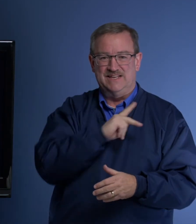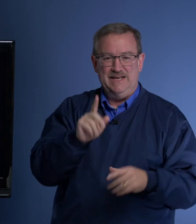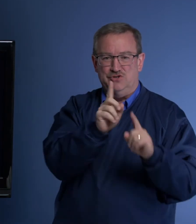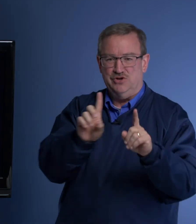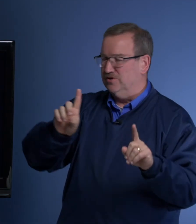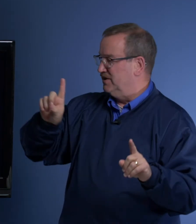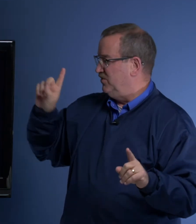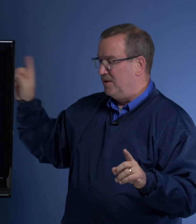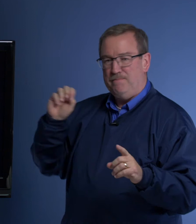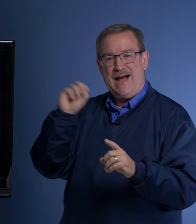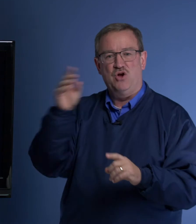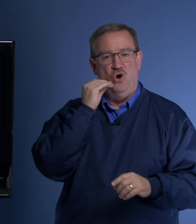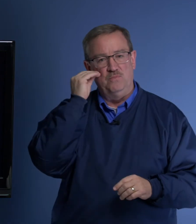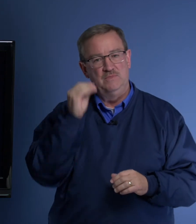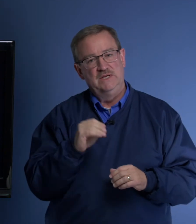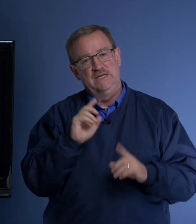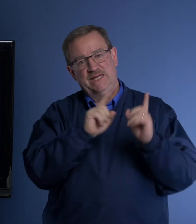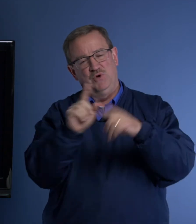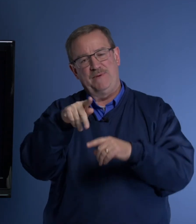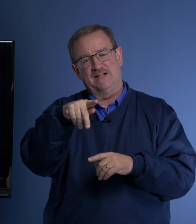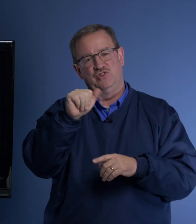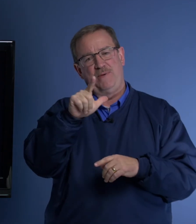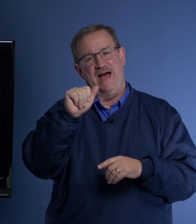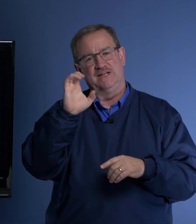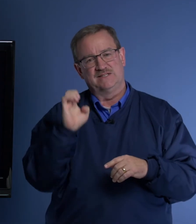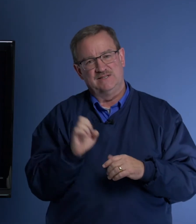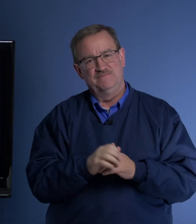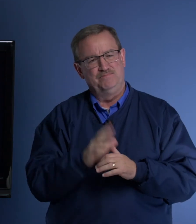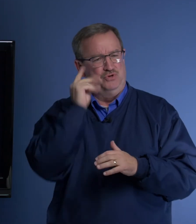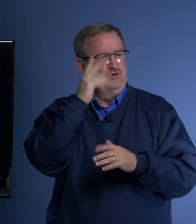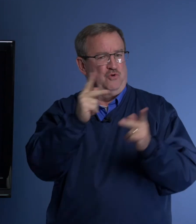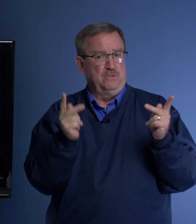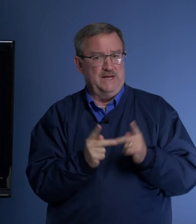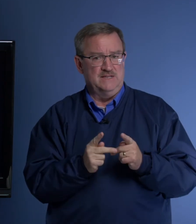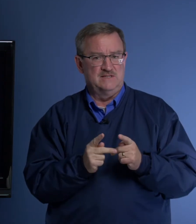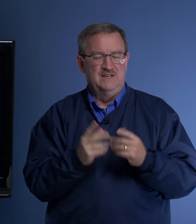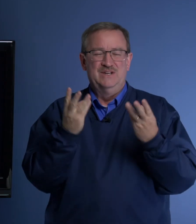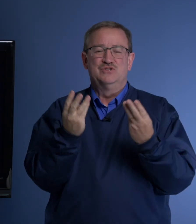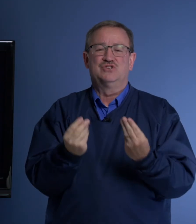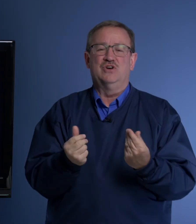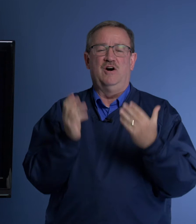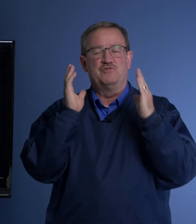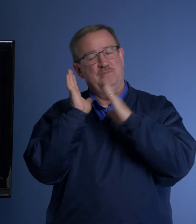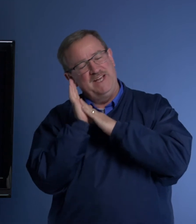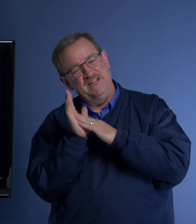the king turned and he went back home. He went back to the palace. Beautiful place. Soft bed.